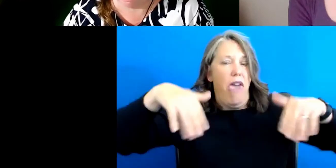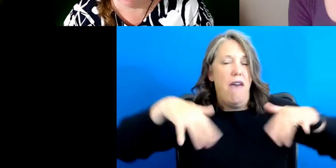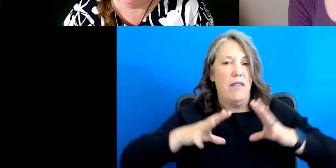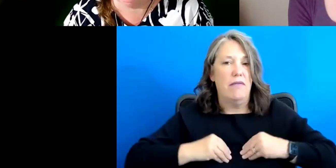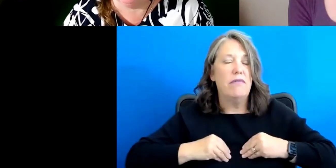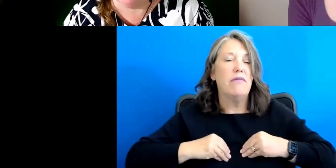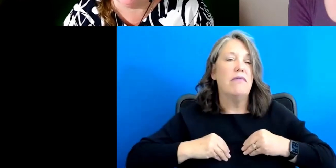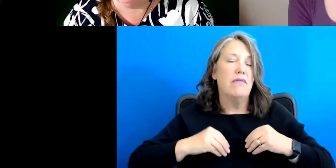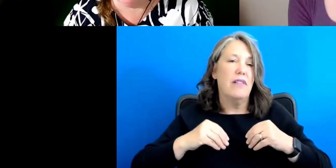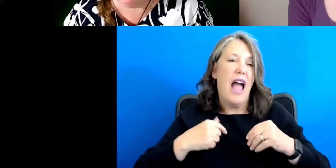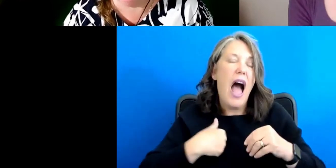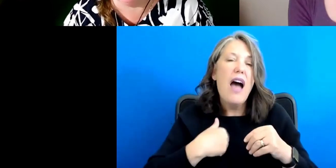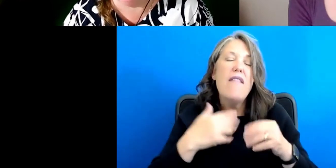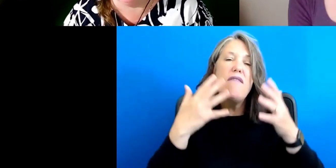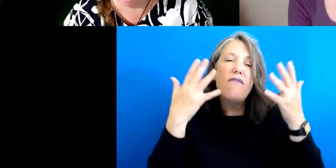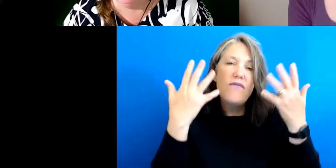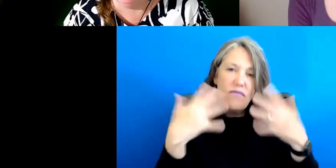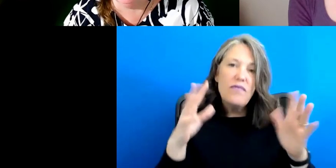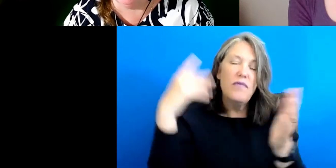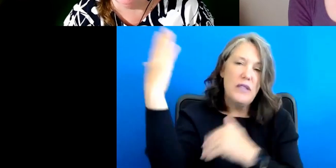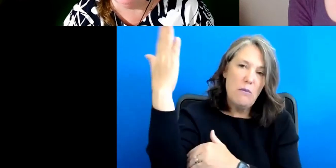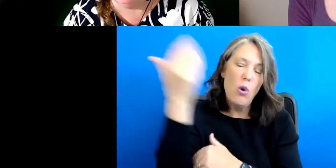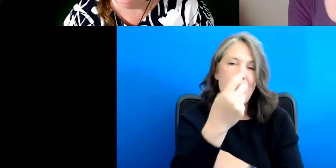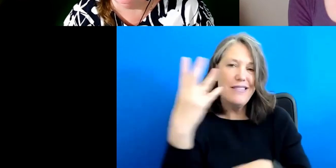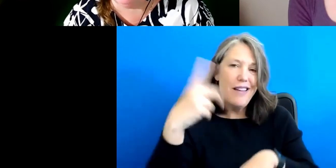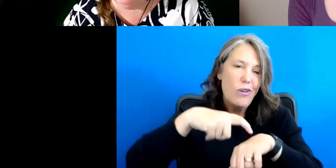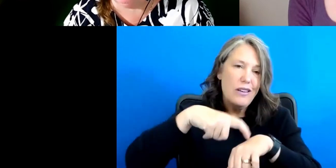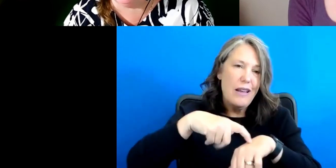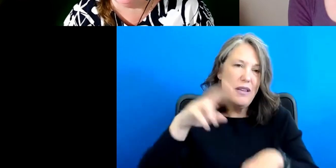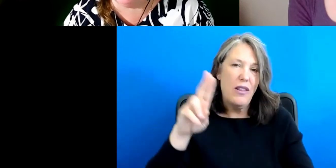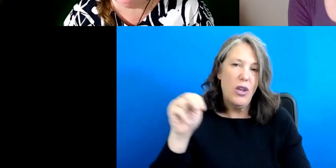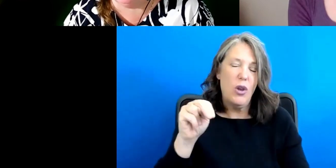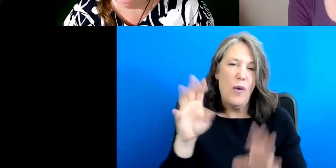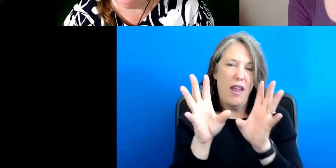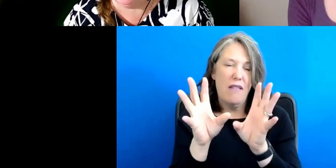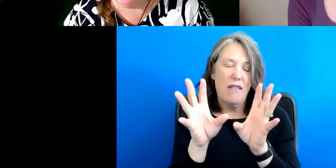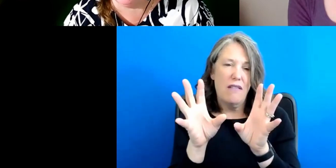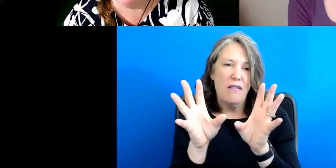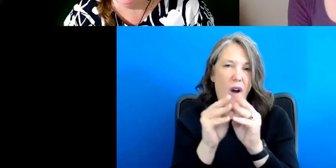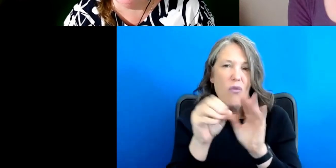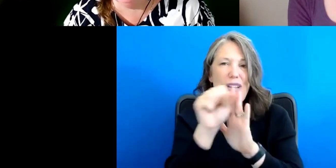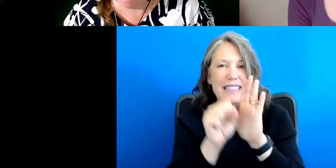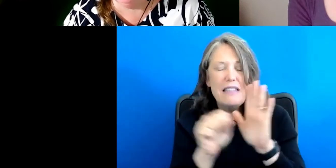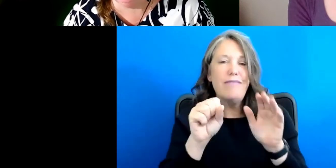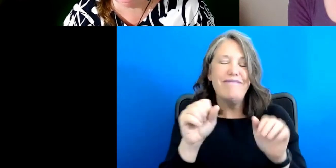Um, I've spoken several times at the, the, the UN conference of state parties.